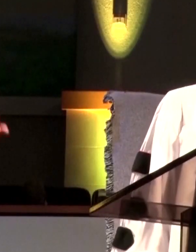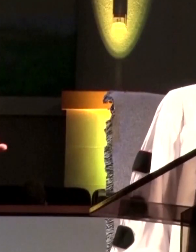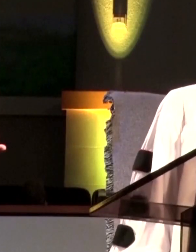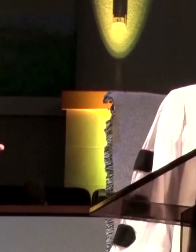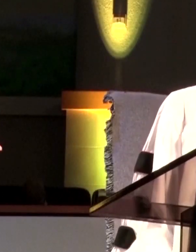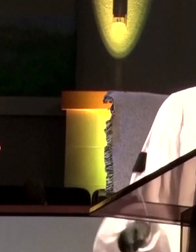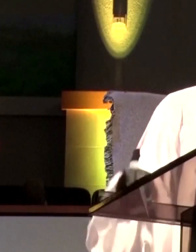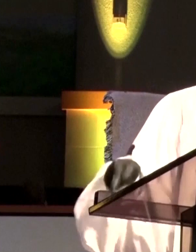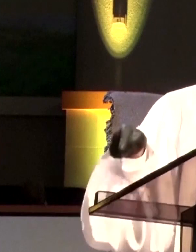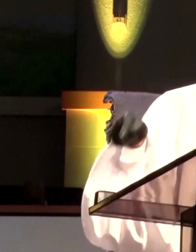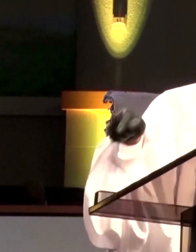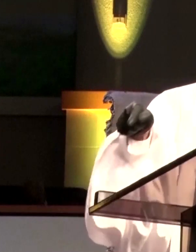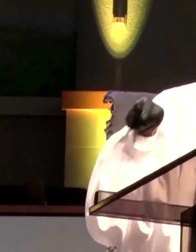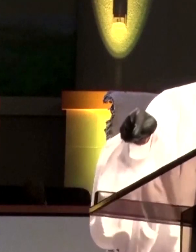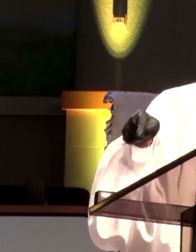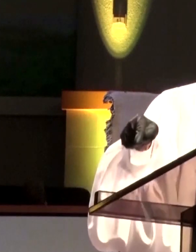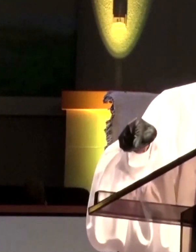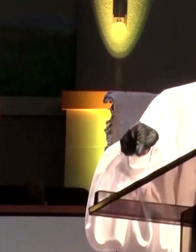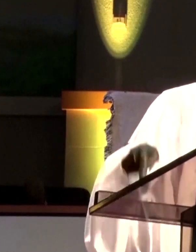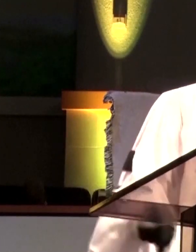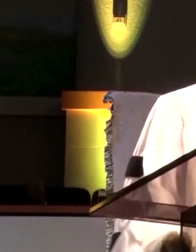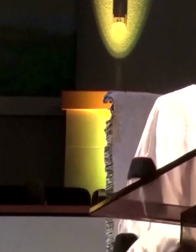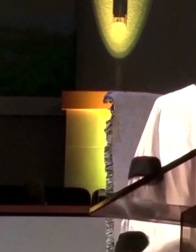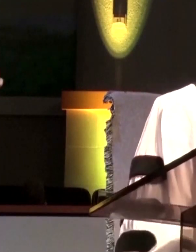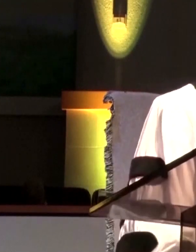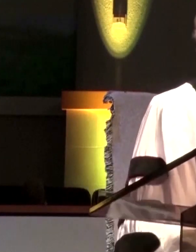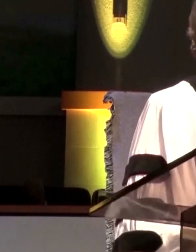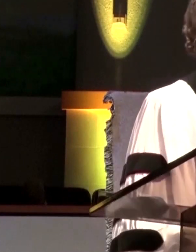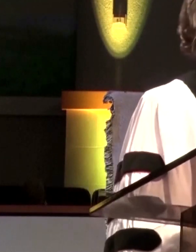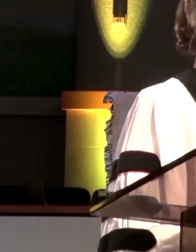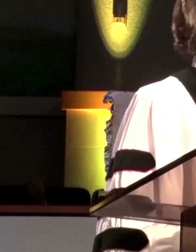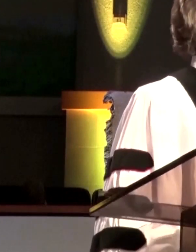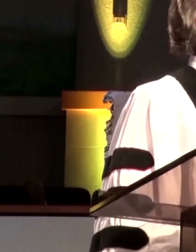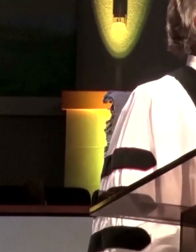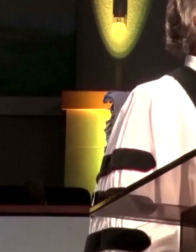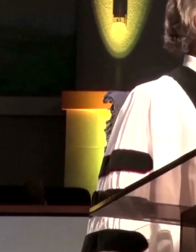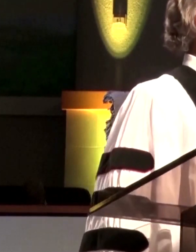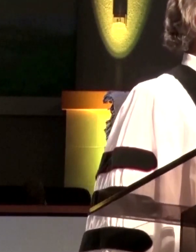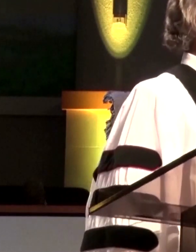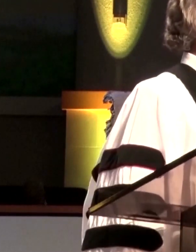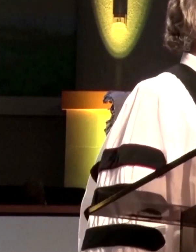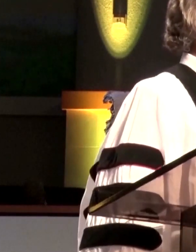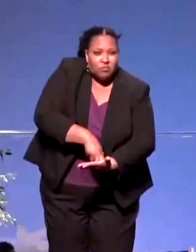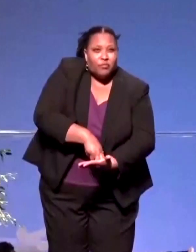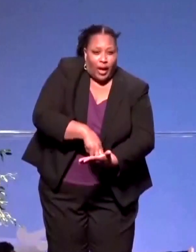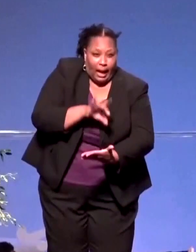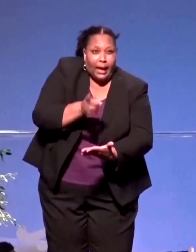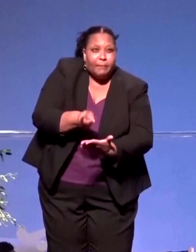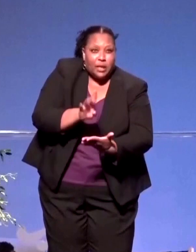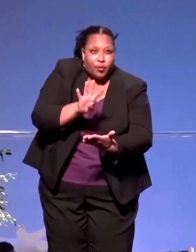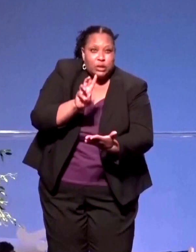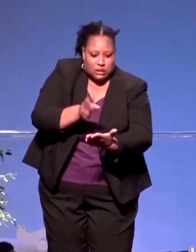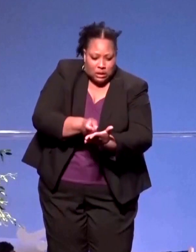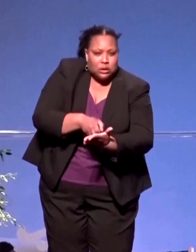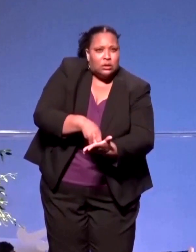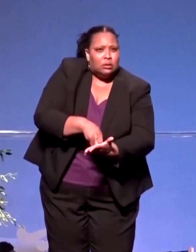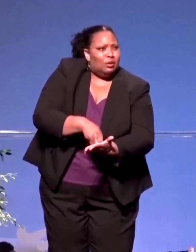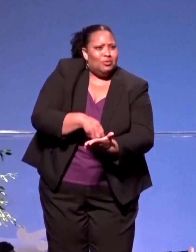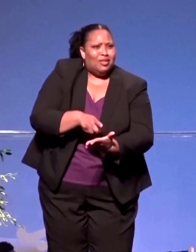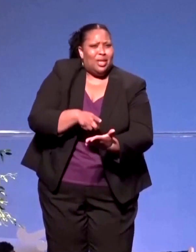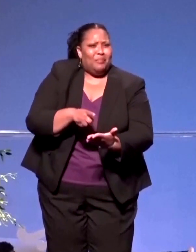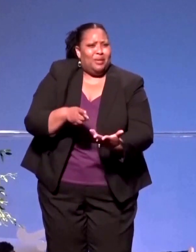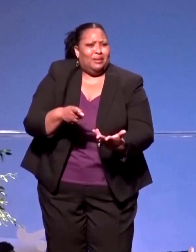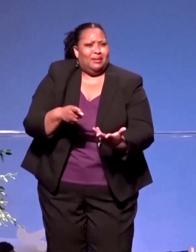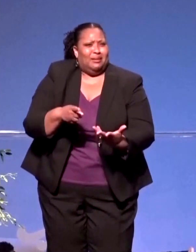try when you go home to put your knee down on some and hold it there that long you got to be